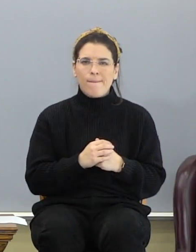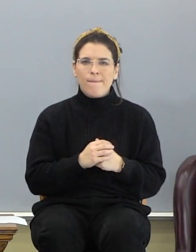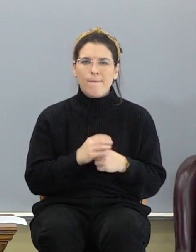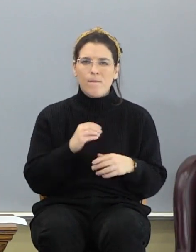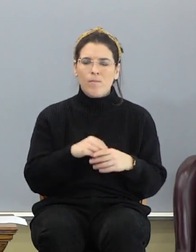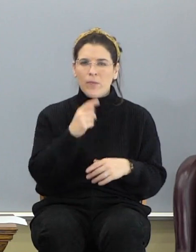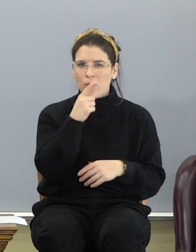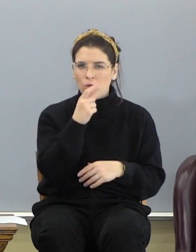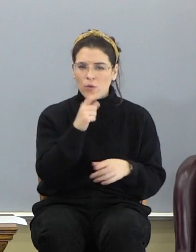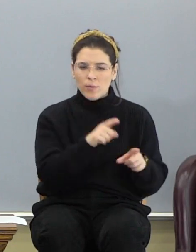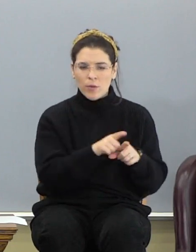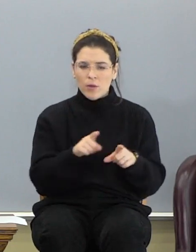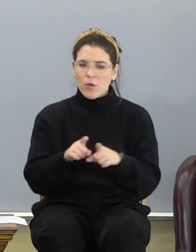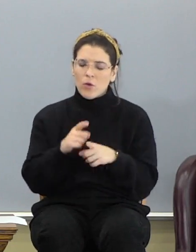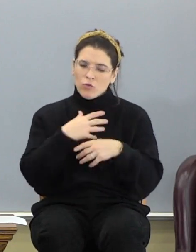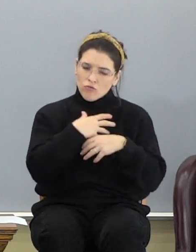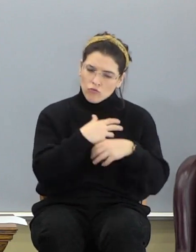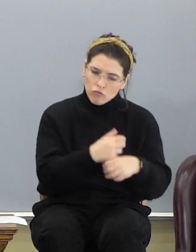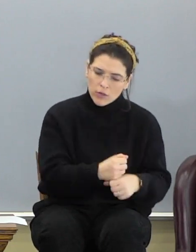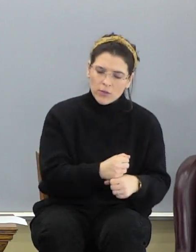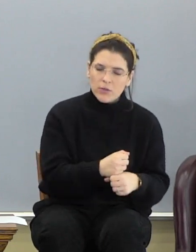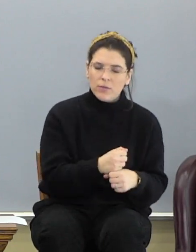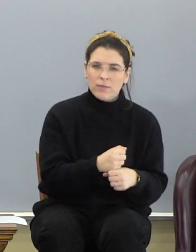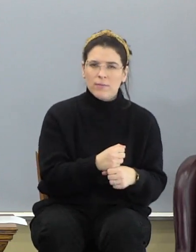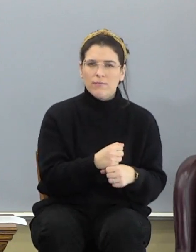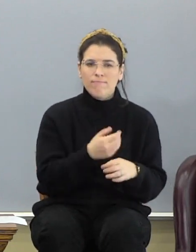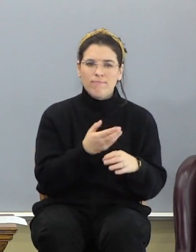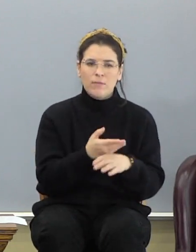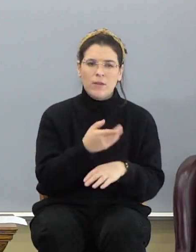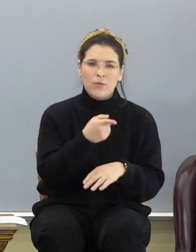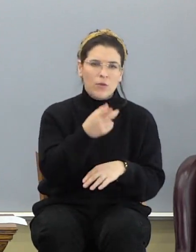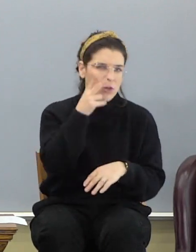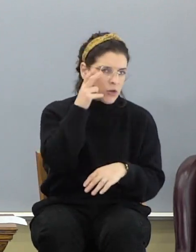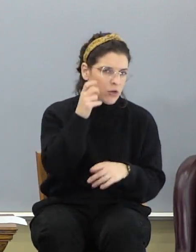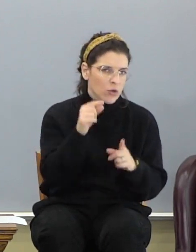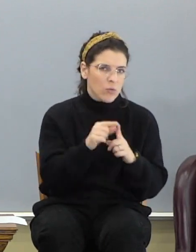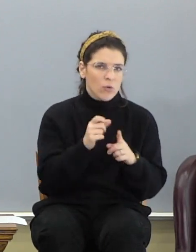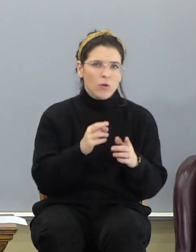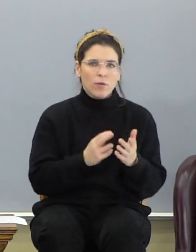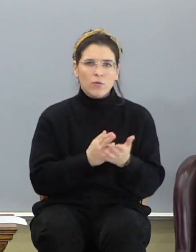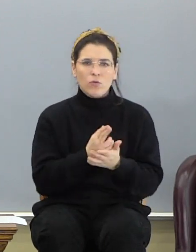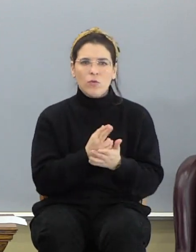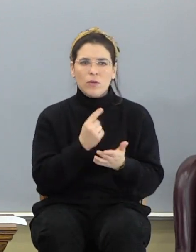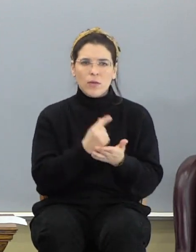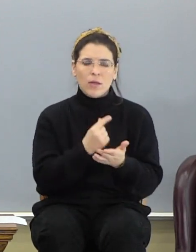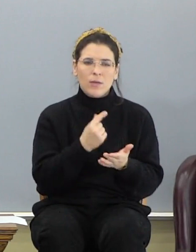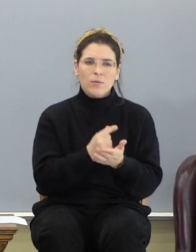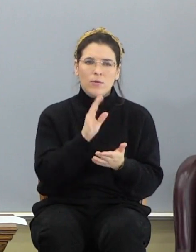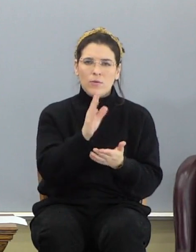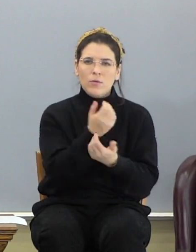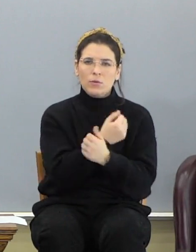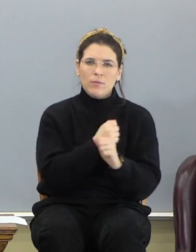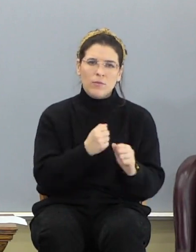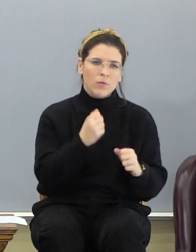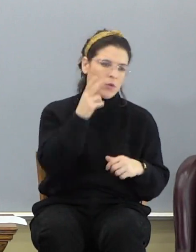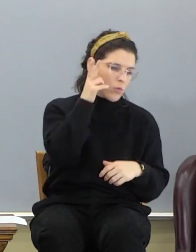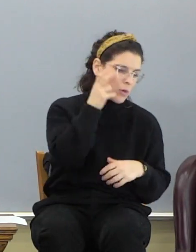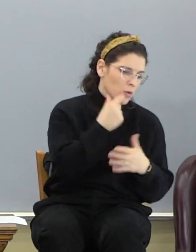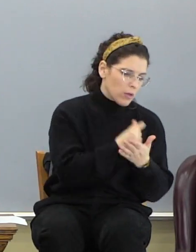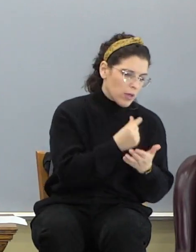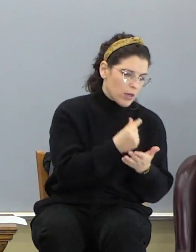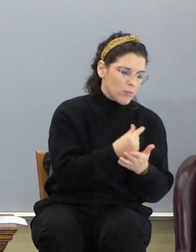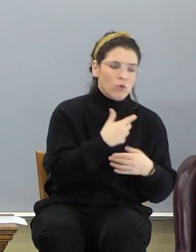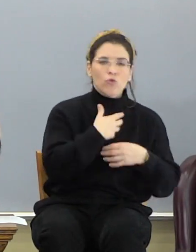In whom you also trusted, that's in Christ. After you heard the word of truth, the gospel of your salvation, you hear the gospel, you trust Christ.